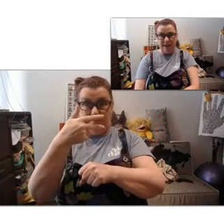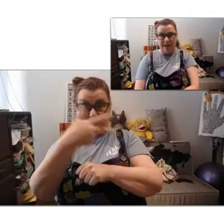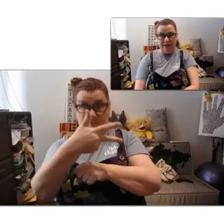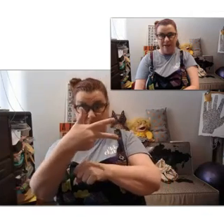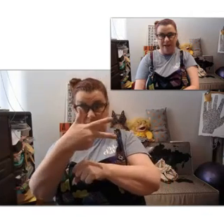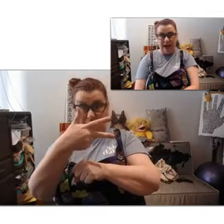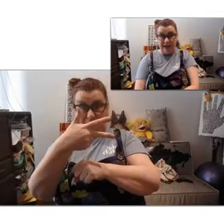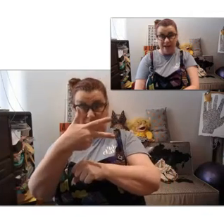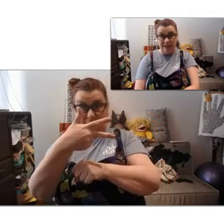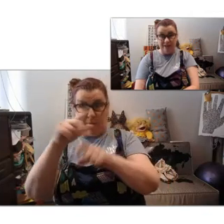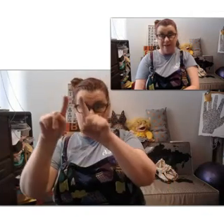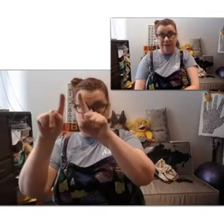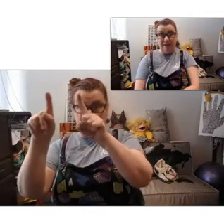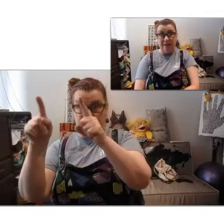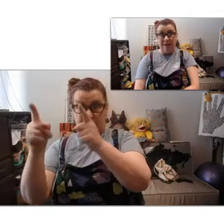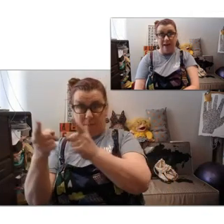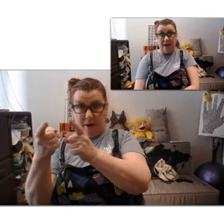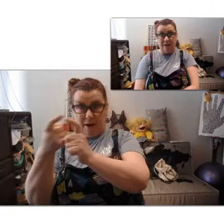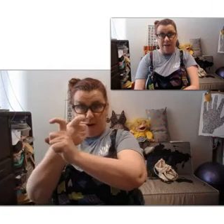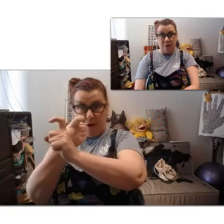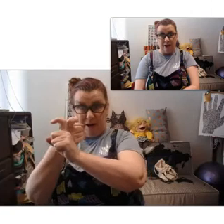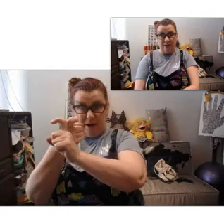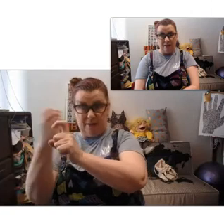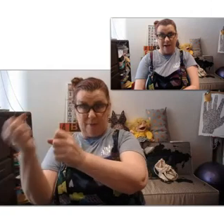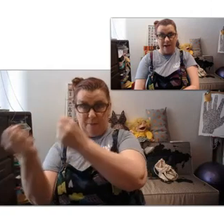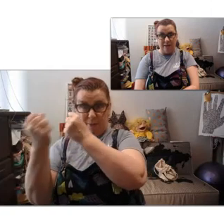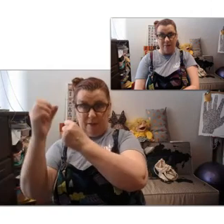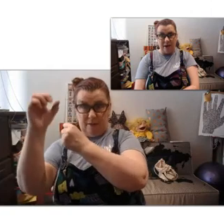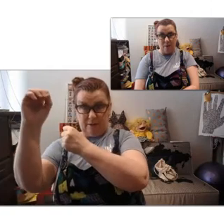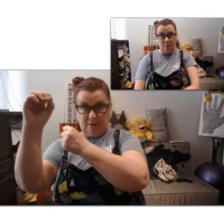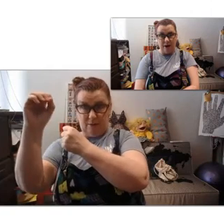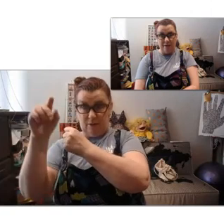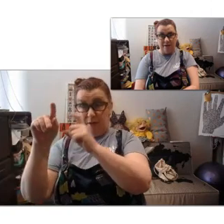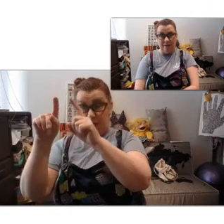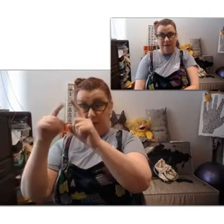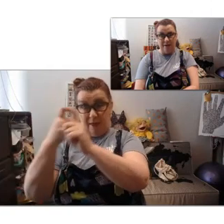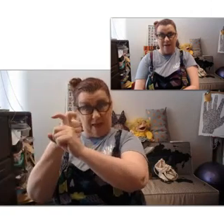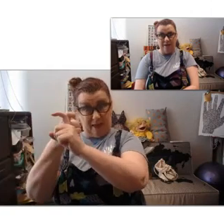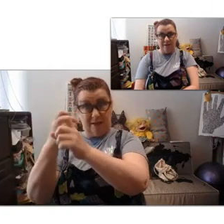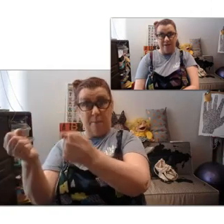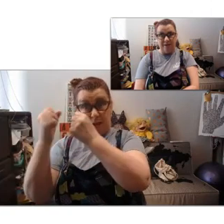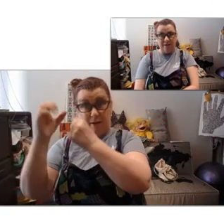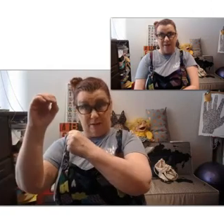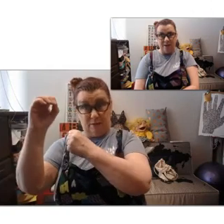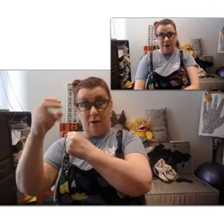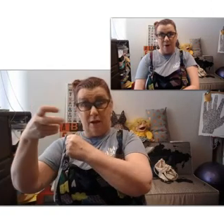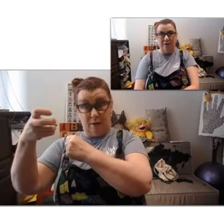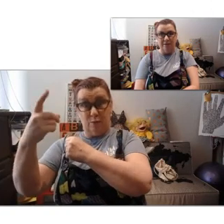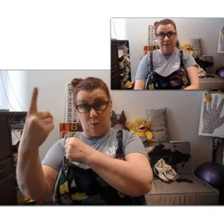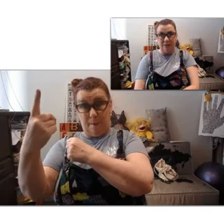eg8, and then the bracket, and then x power 1. The x power 1 still